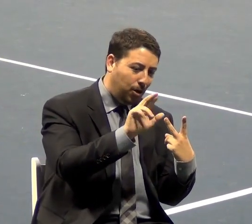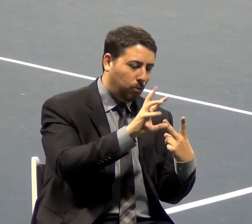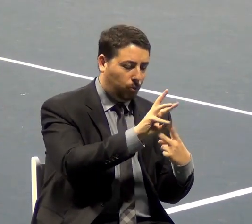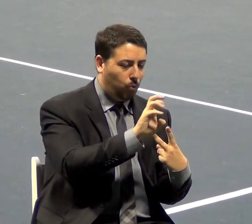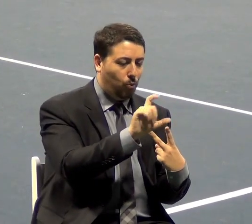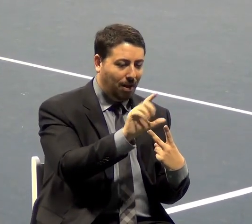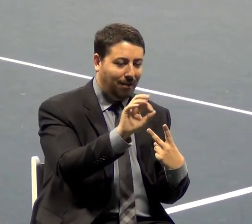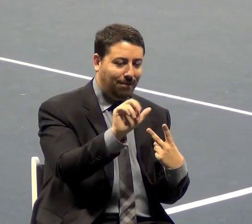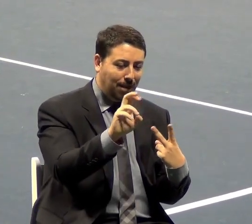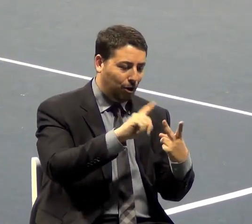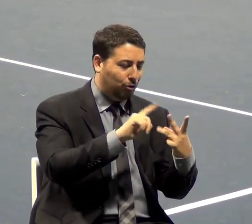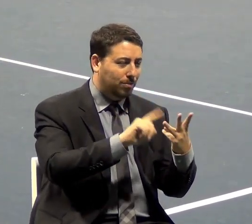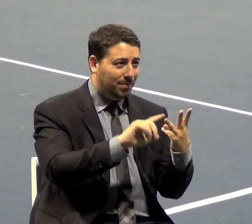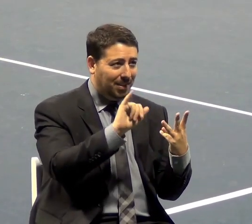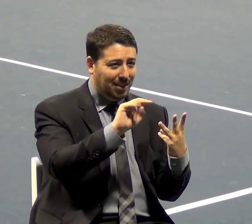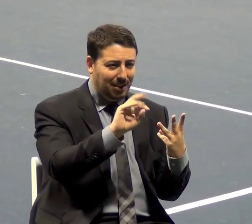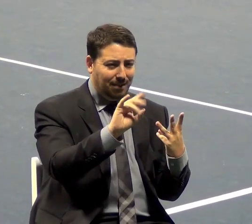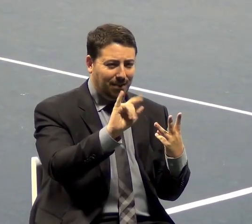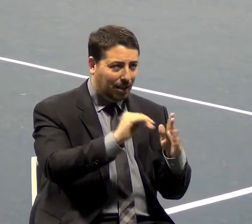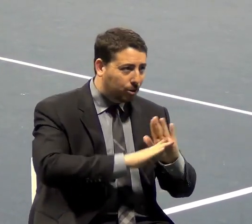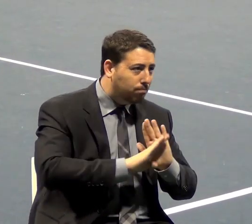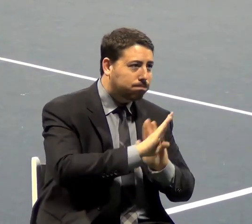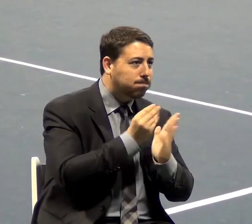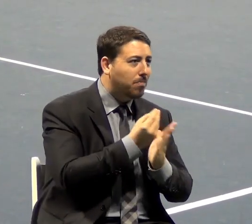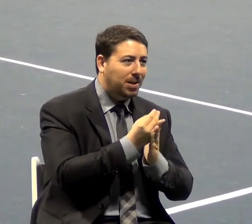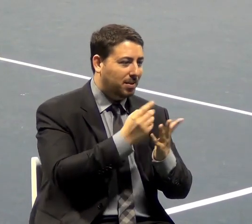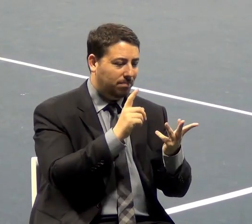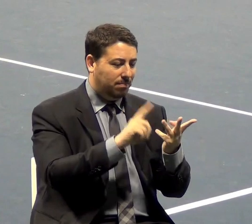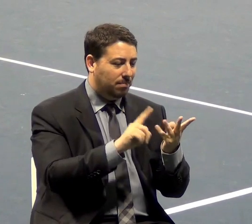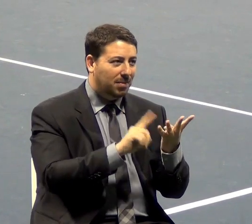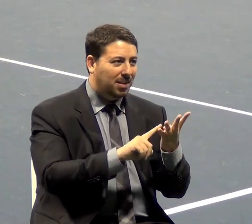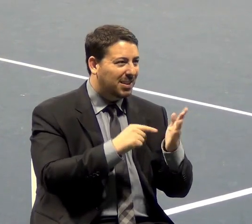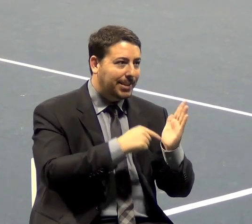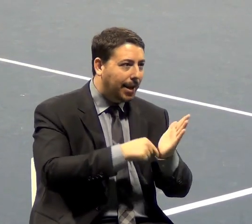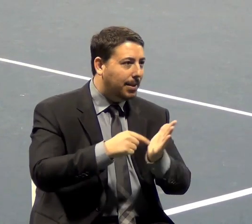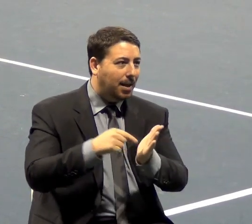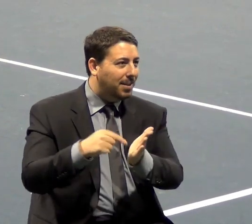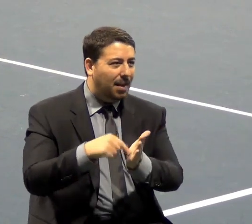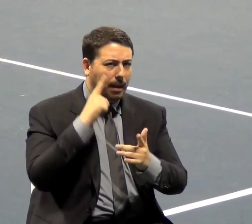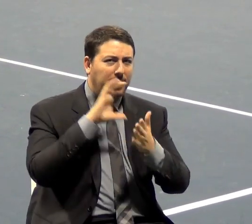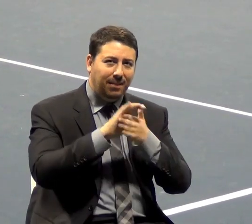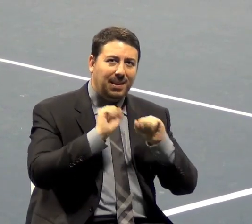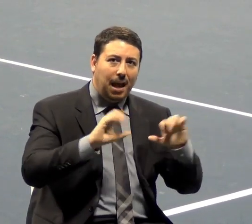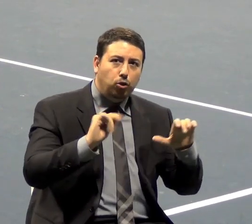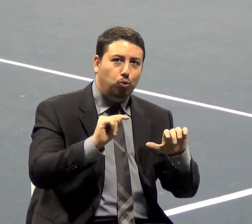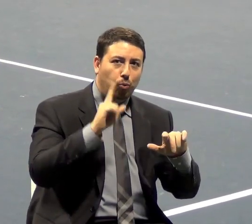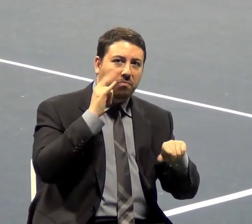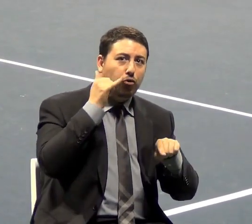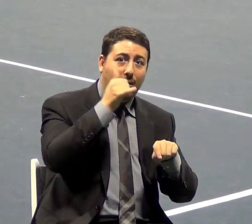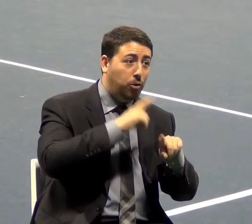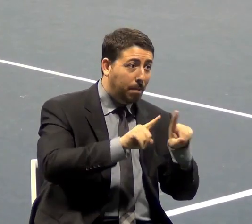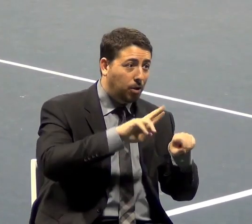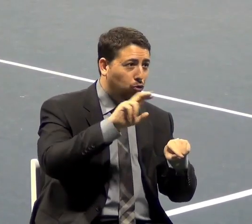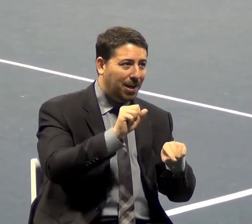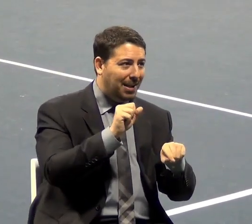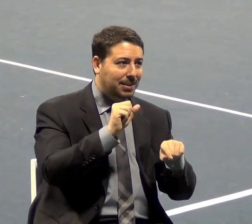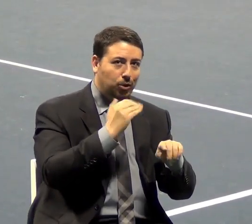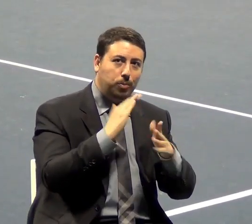running up debt, they believe that they could do this forever. But guess what? The country went broke, and it's not working, and the people are